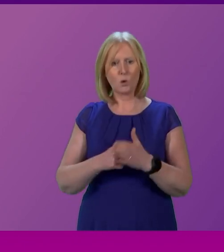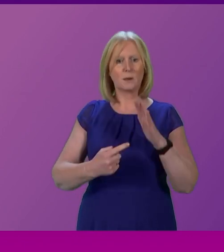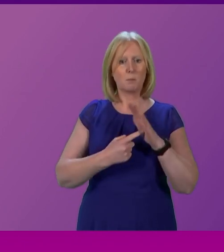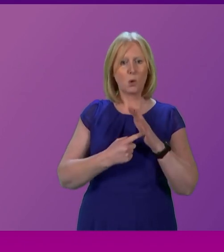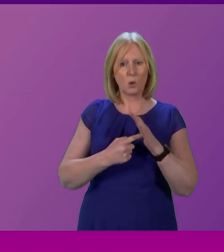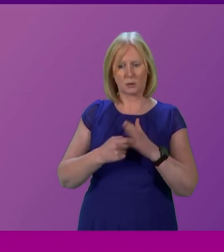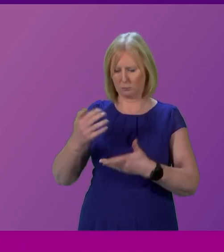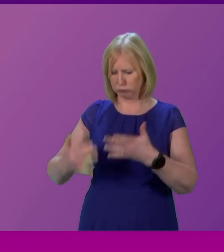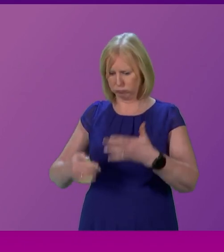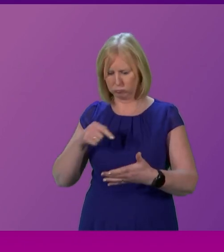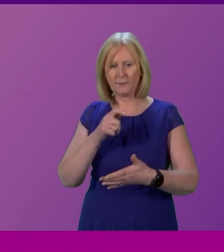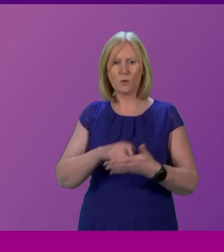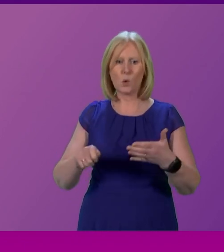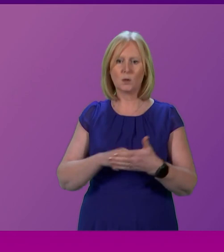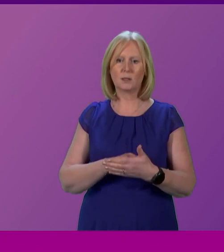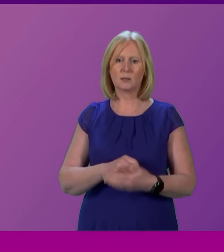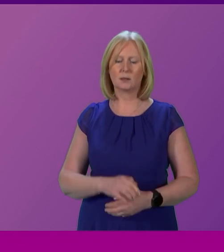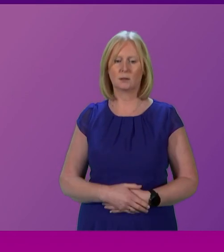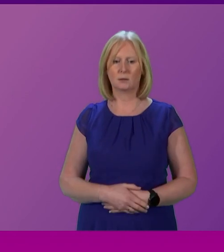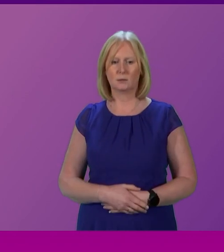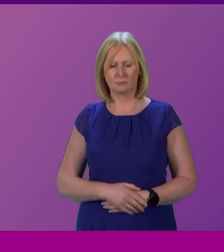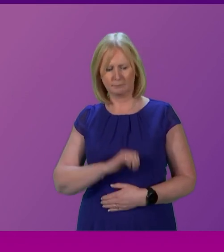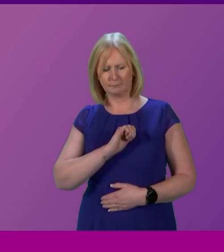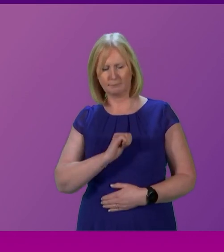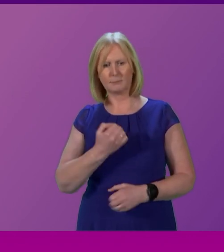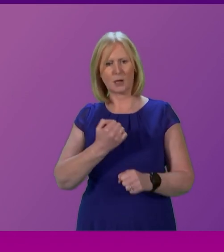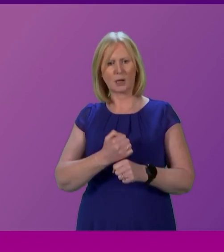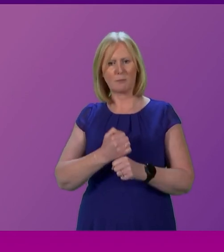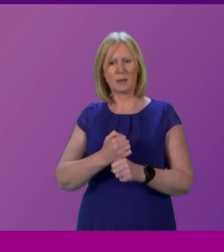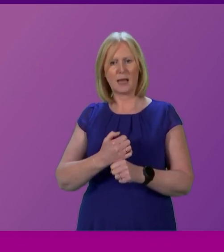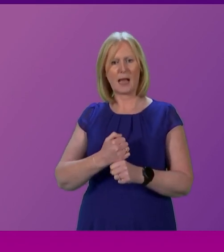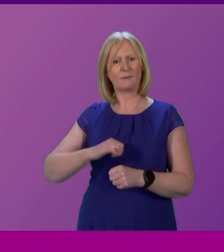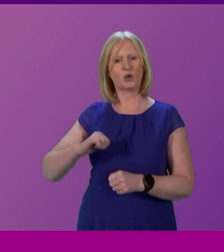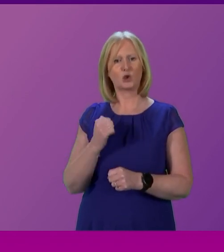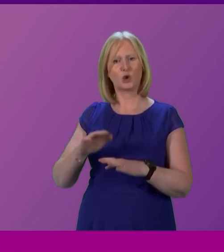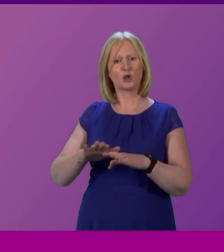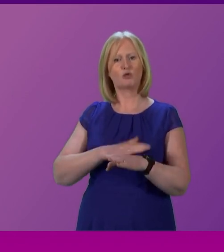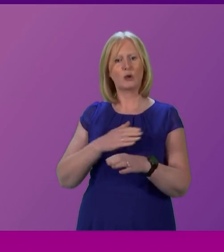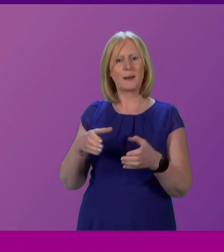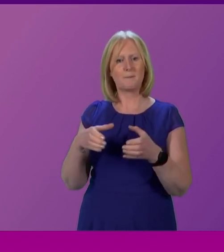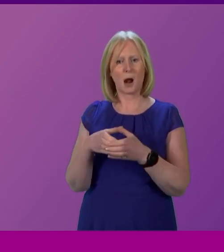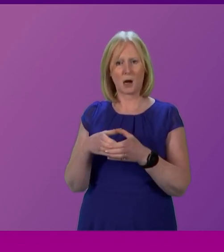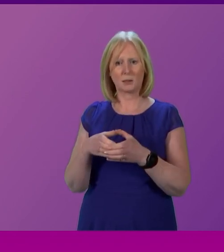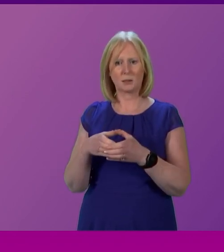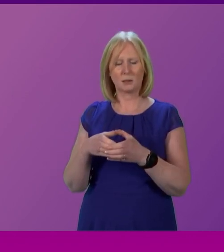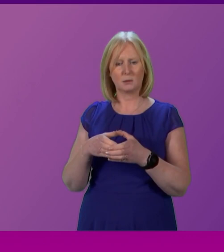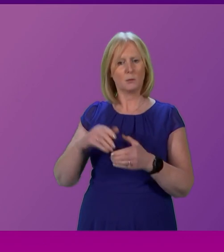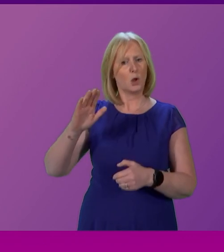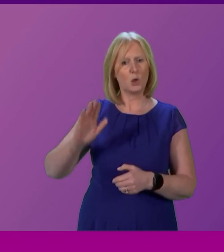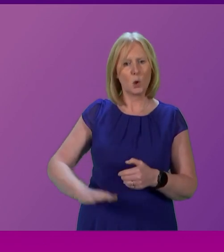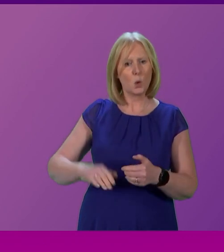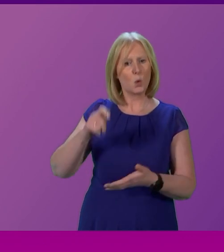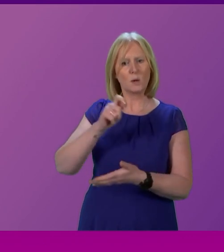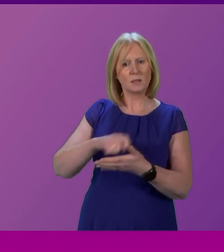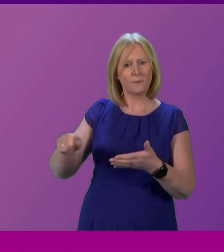a shred of irony. Because sitting in his government are the Scottish Green Party participating with the lowest share of the